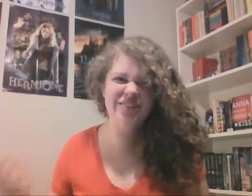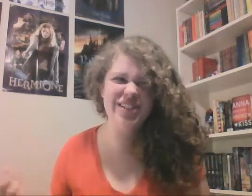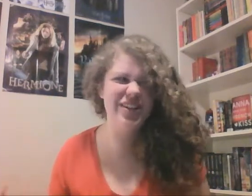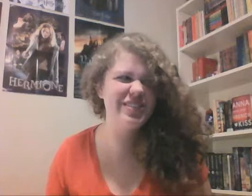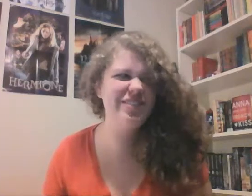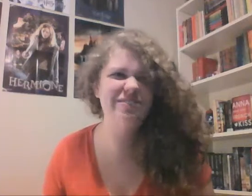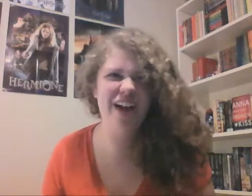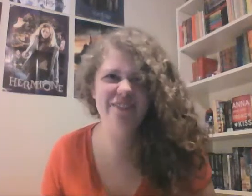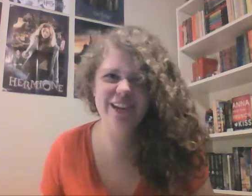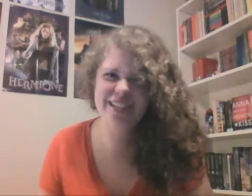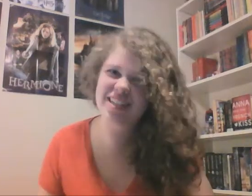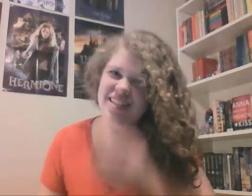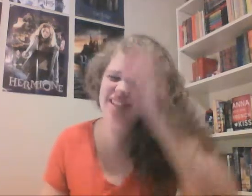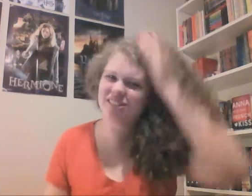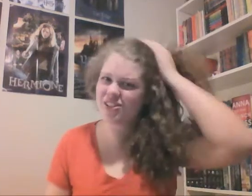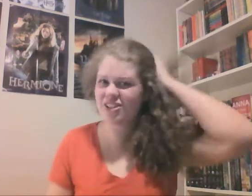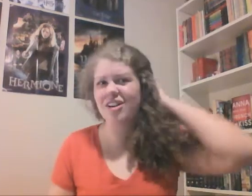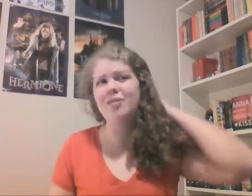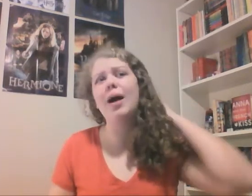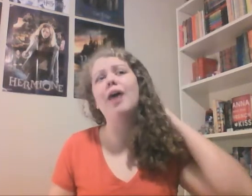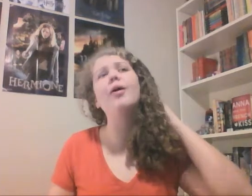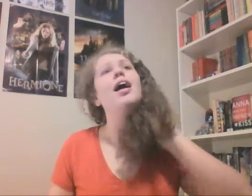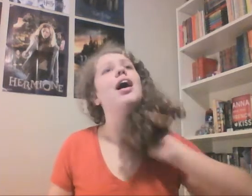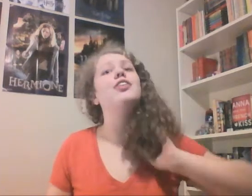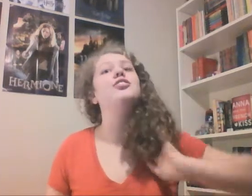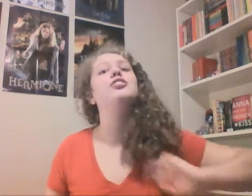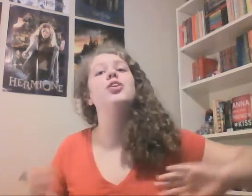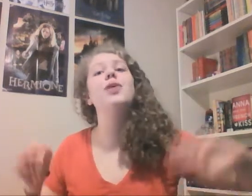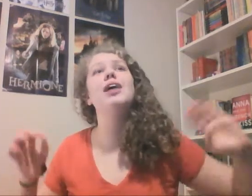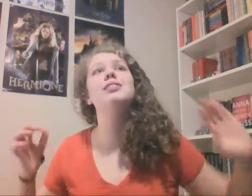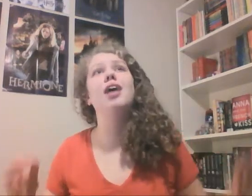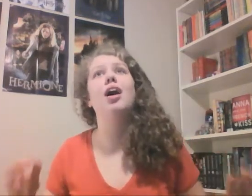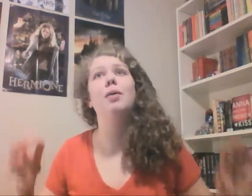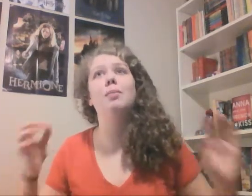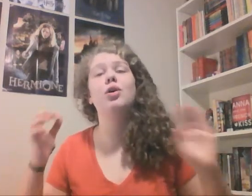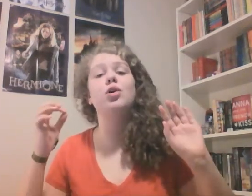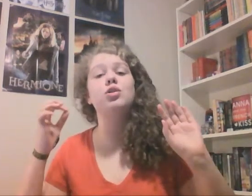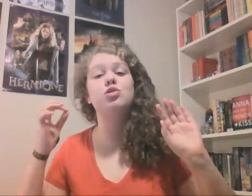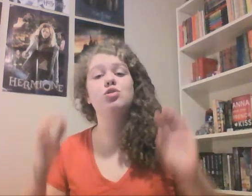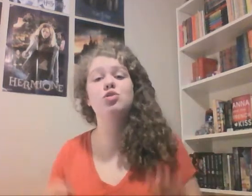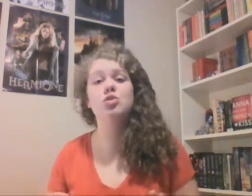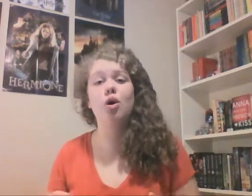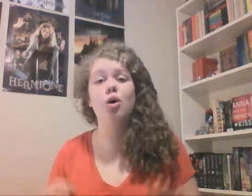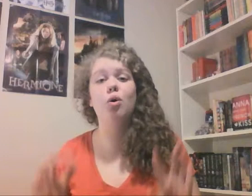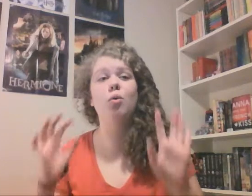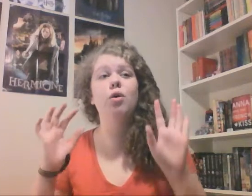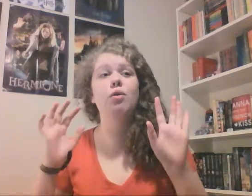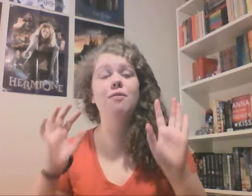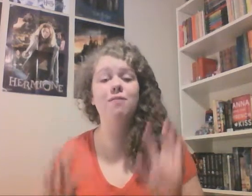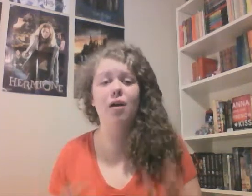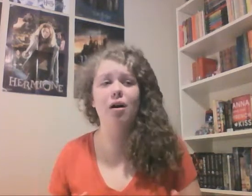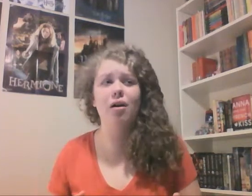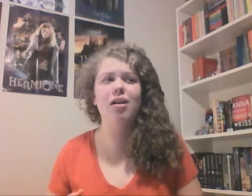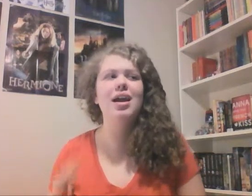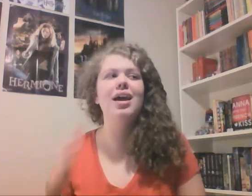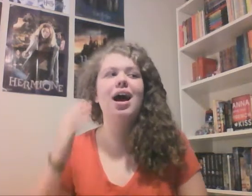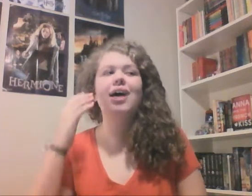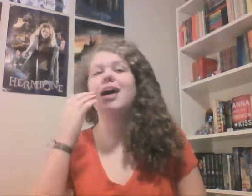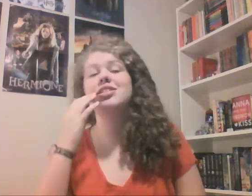episode. It's been five weeks since this show started. Wow. And the show has come so far. I